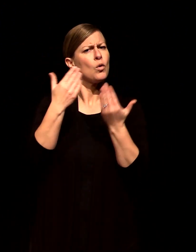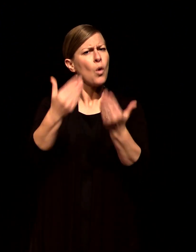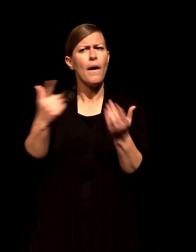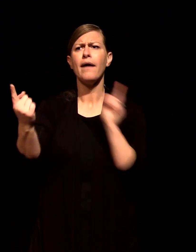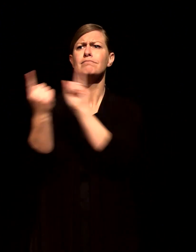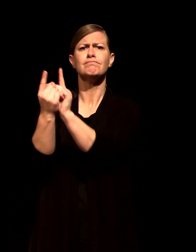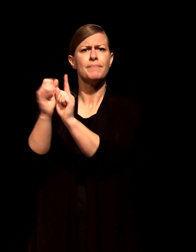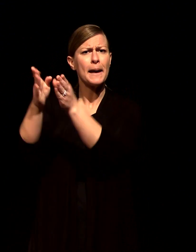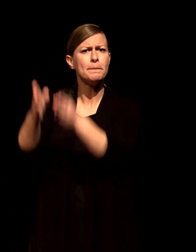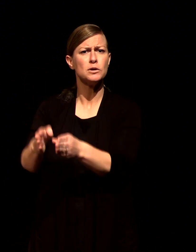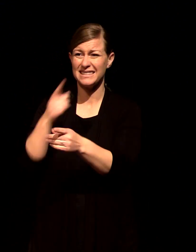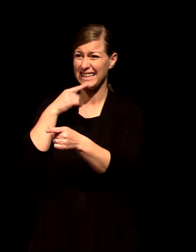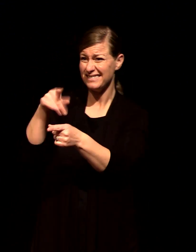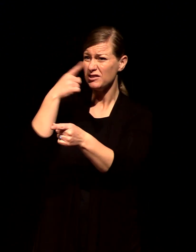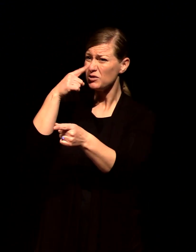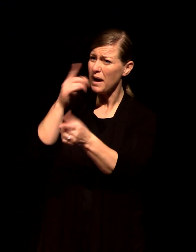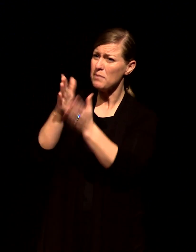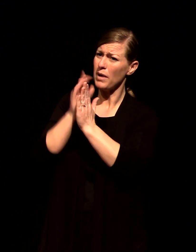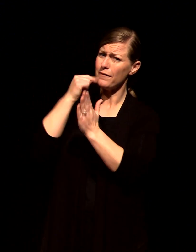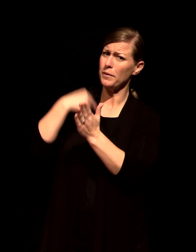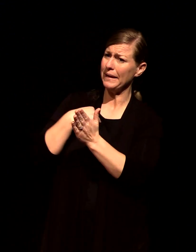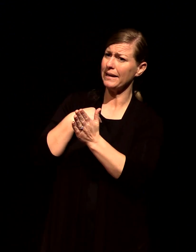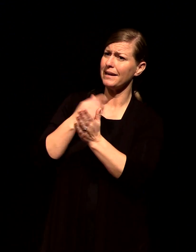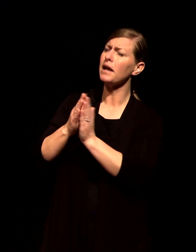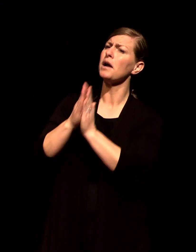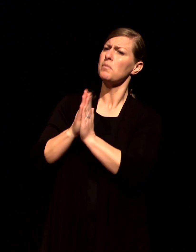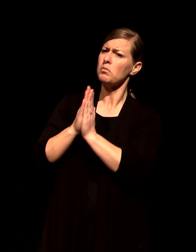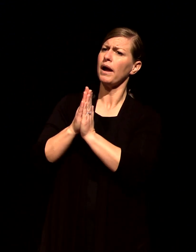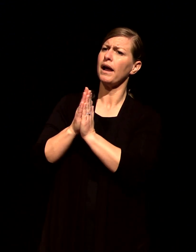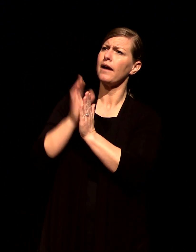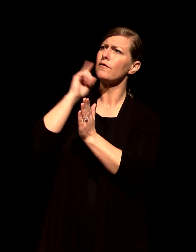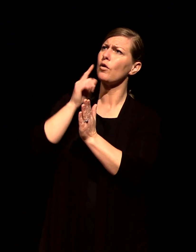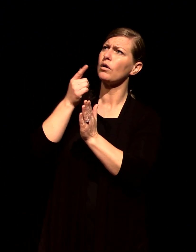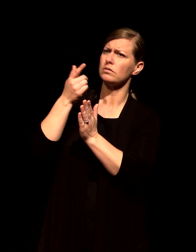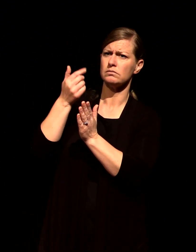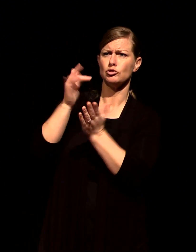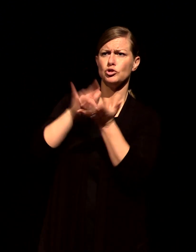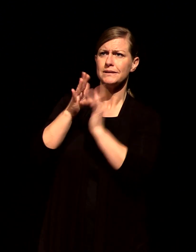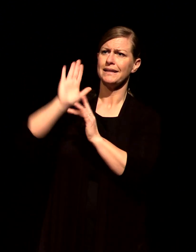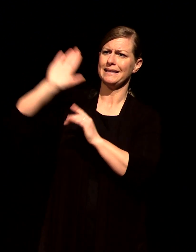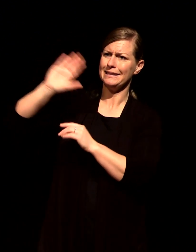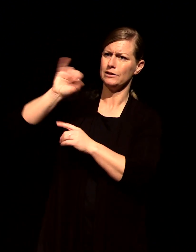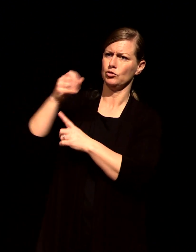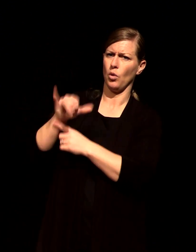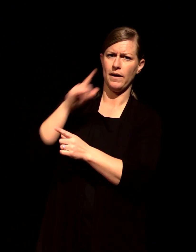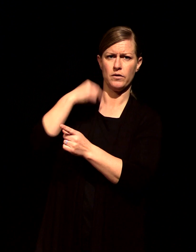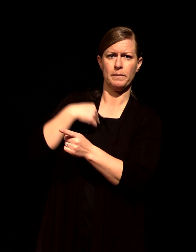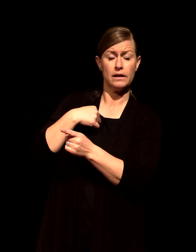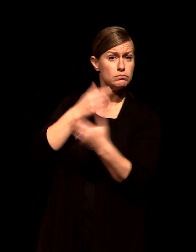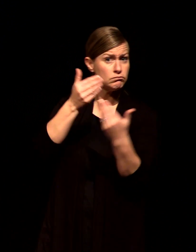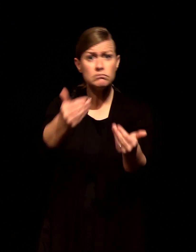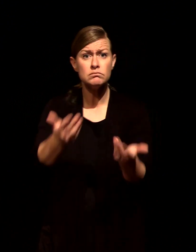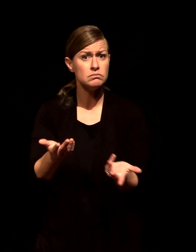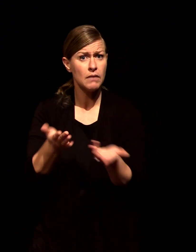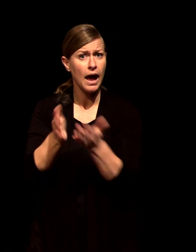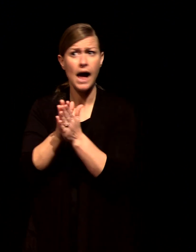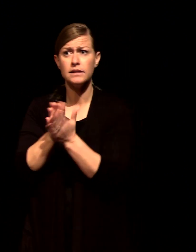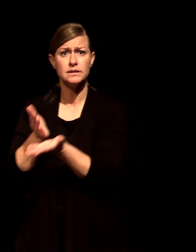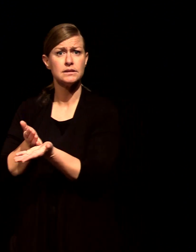the second thing I would say is this keep coming to Jesus with our brokenness this is that